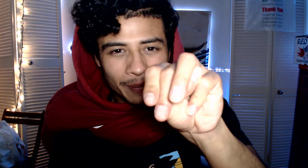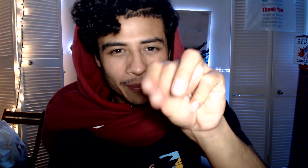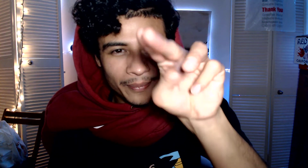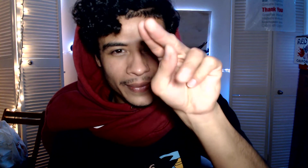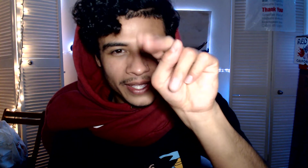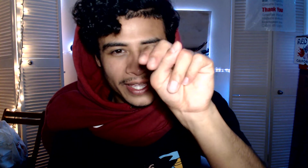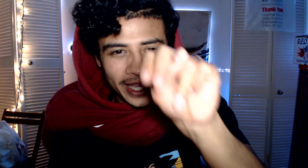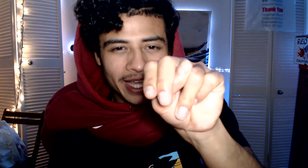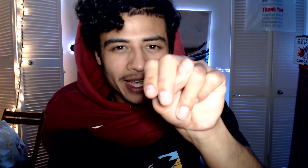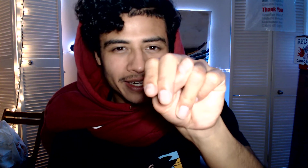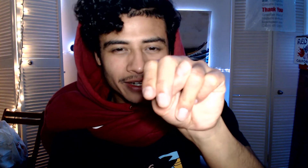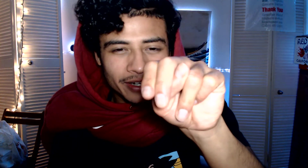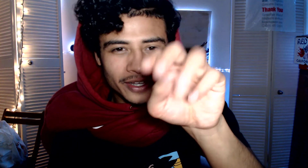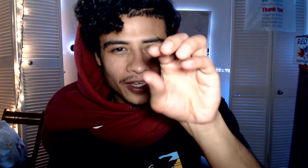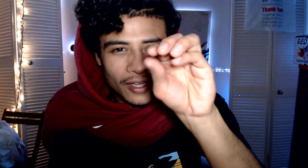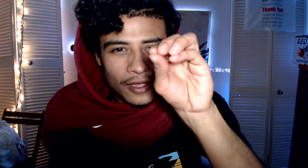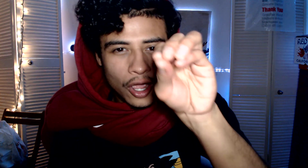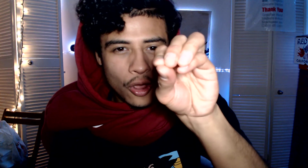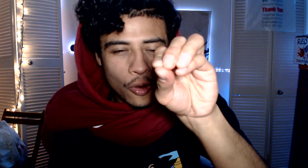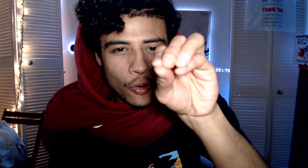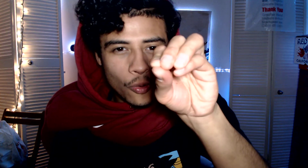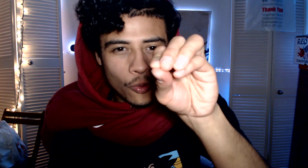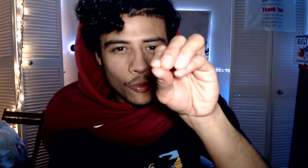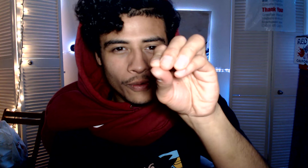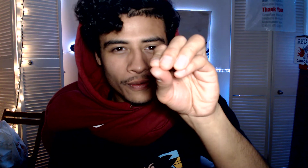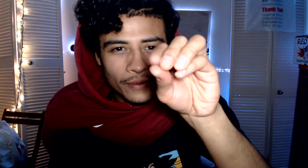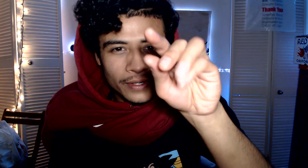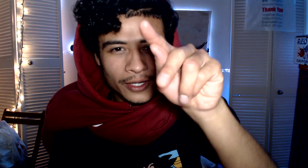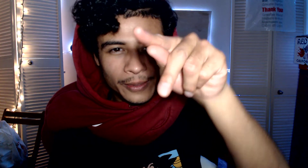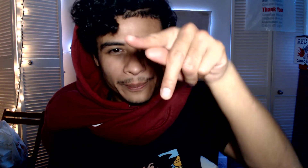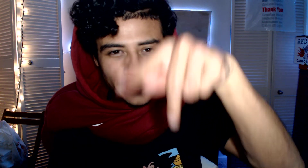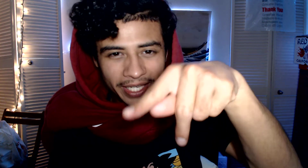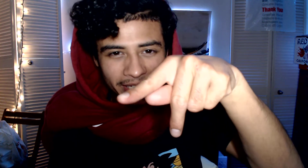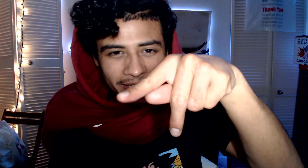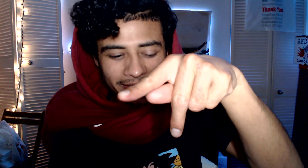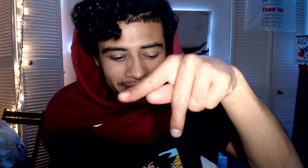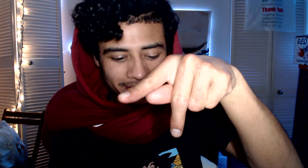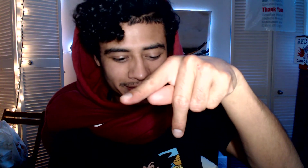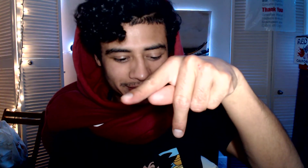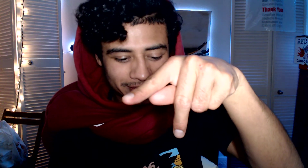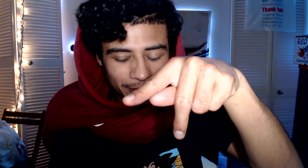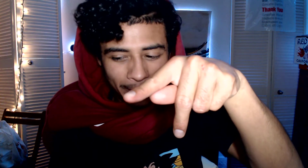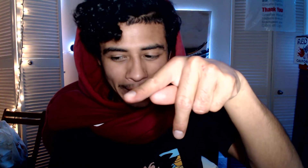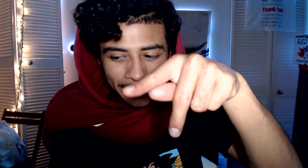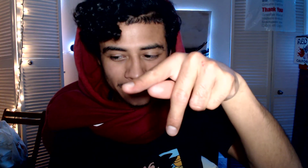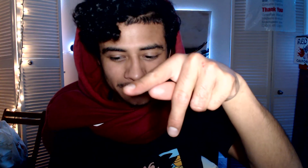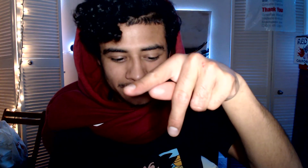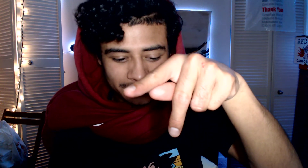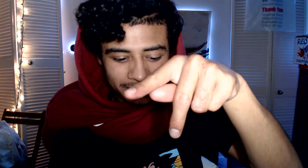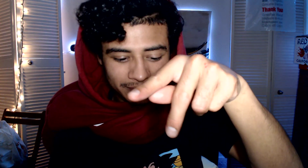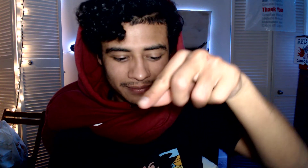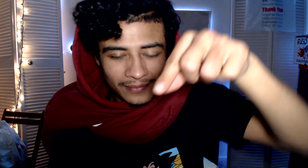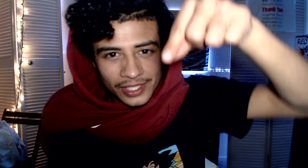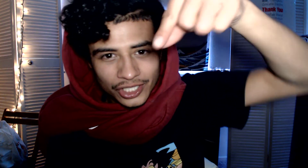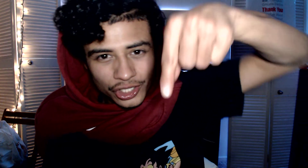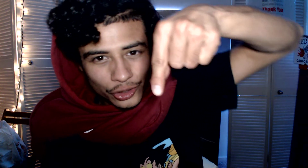n o p q